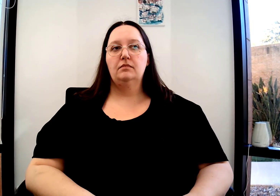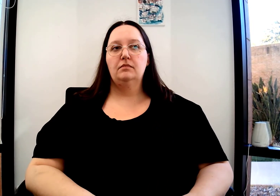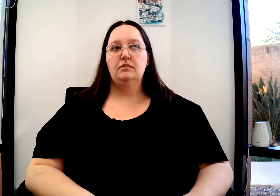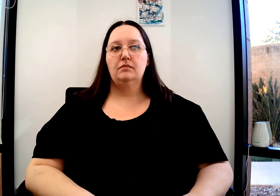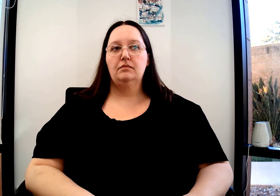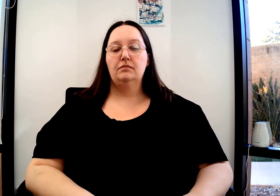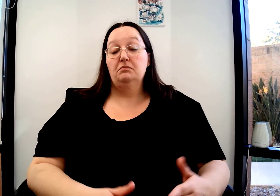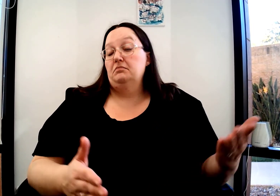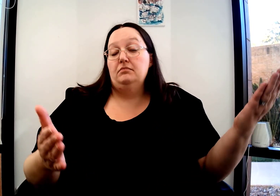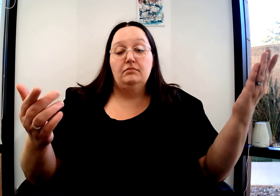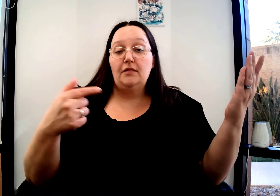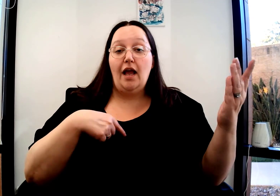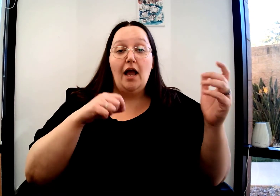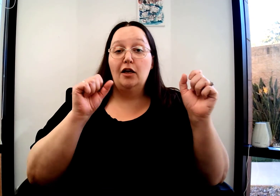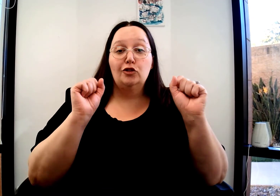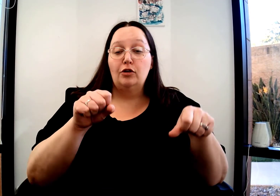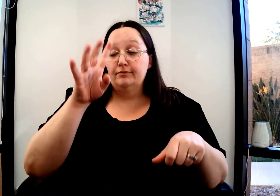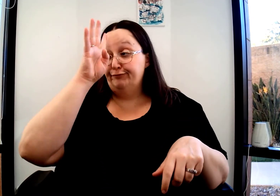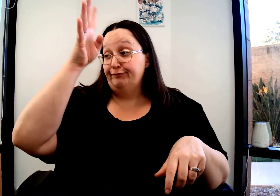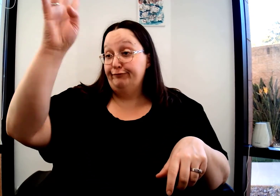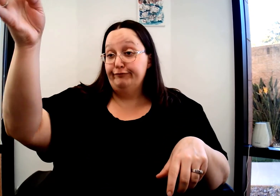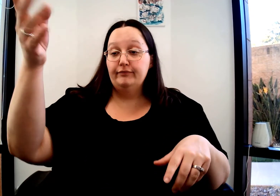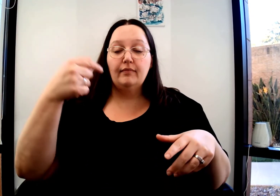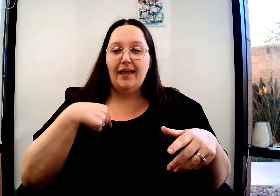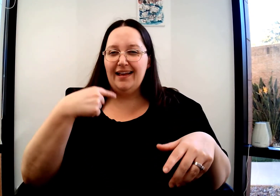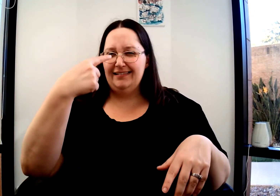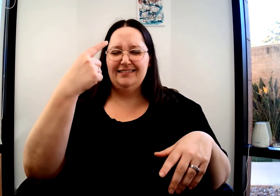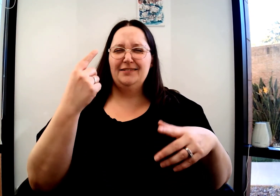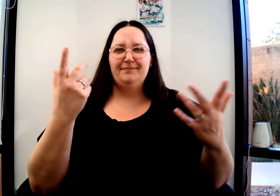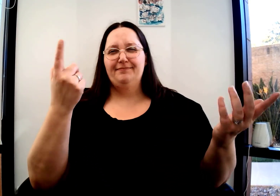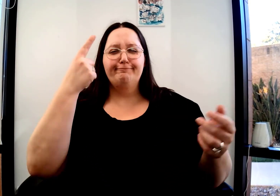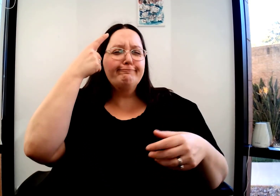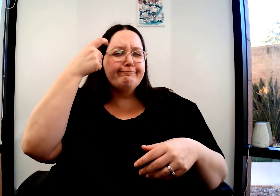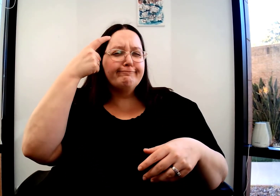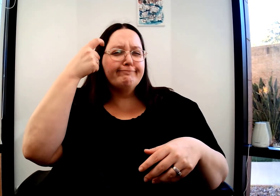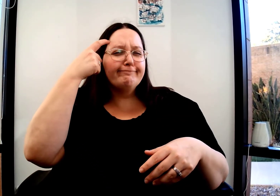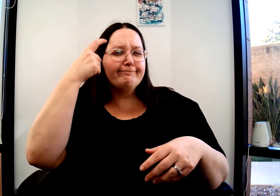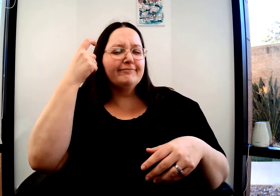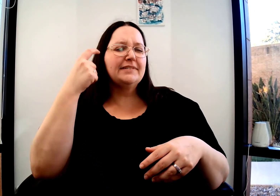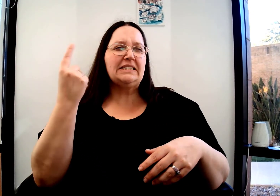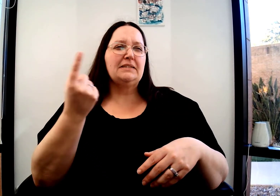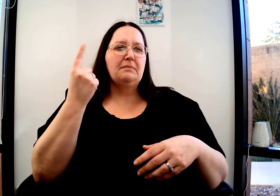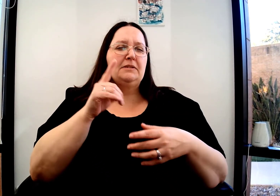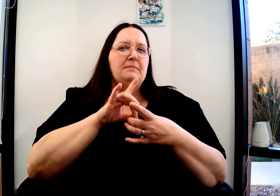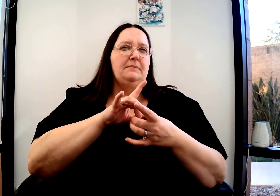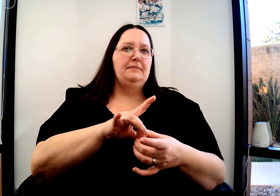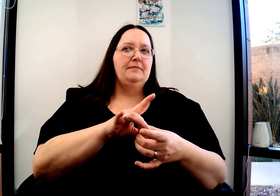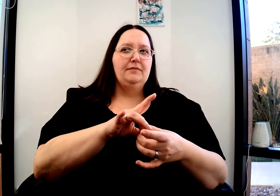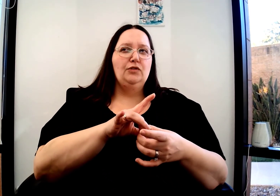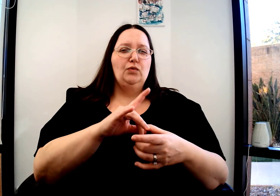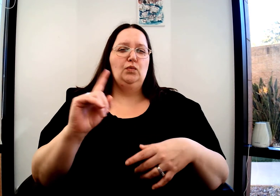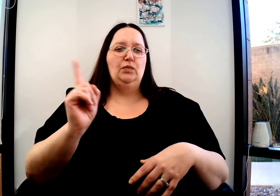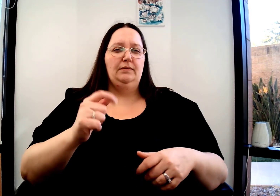BCH, BEH, either way, but honestly, I don't know. I could just be pulling this out of nowhere. But this is my suspicion.